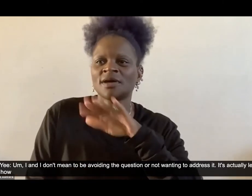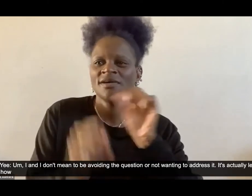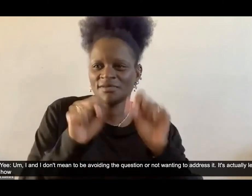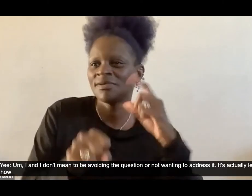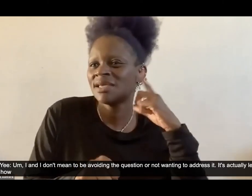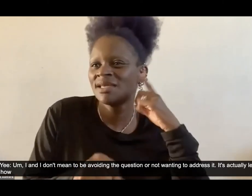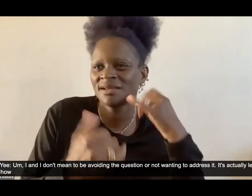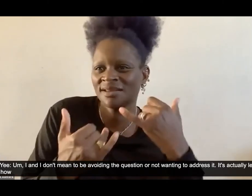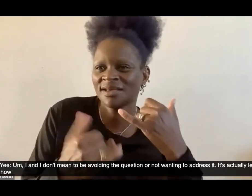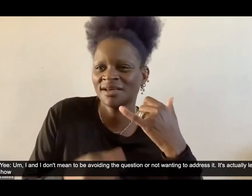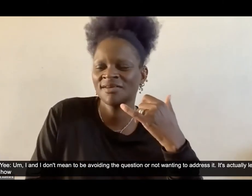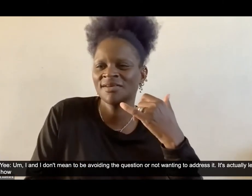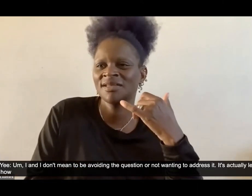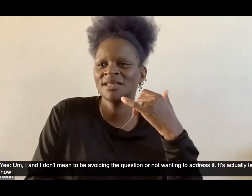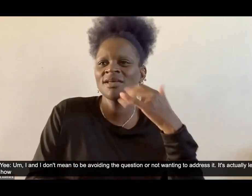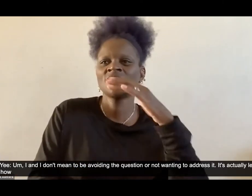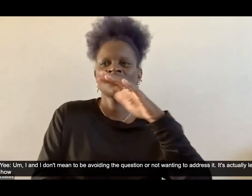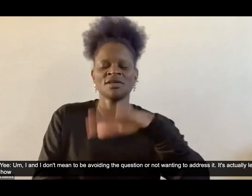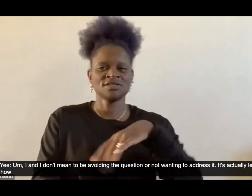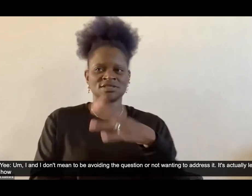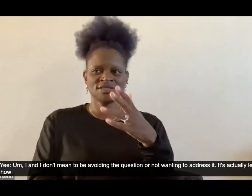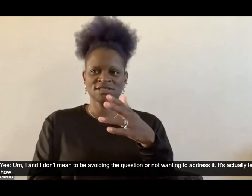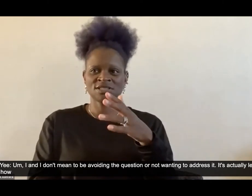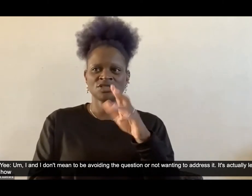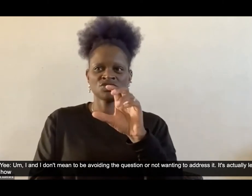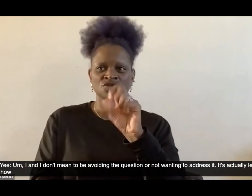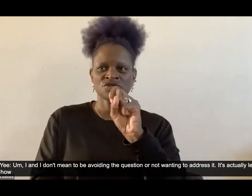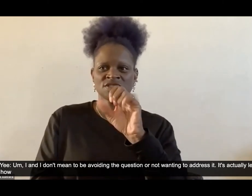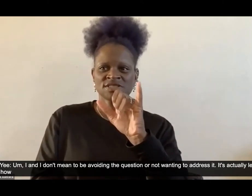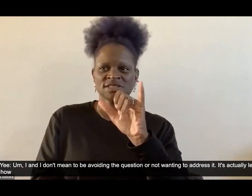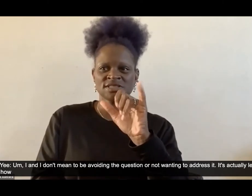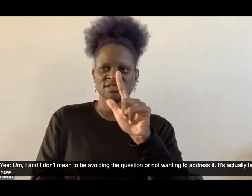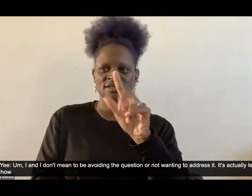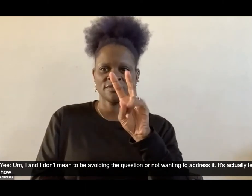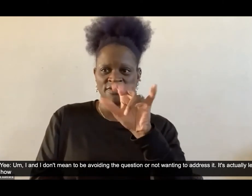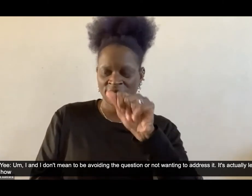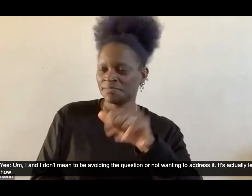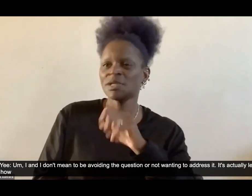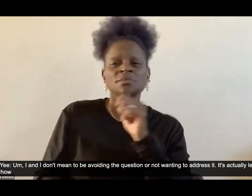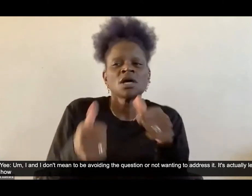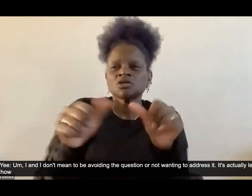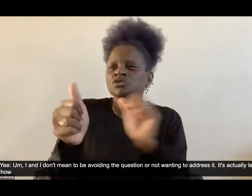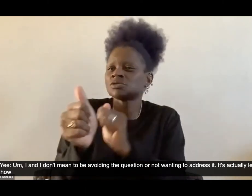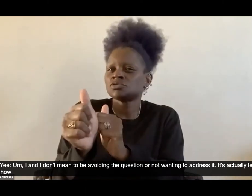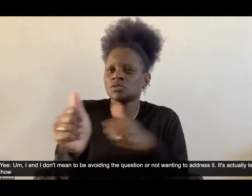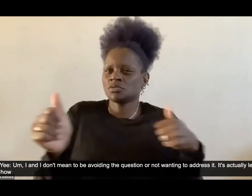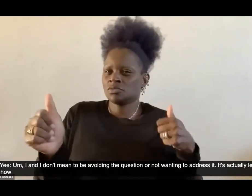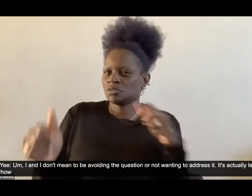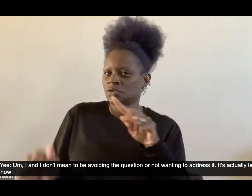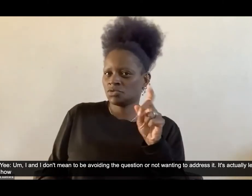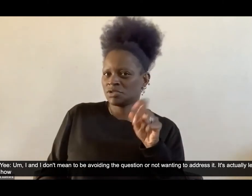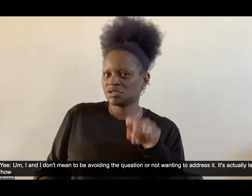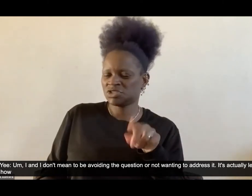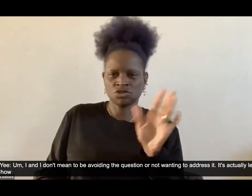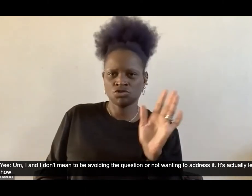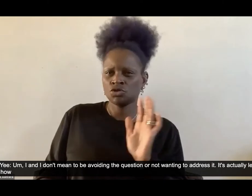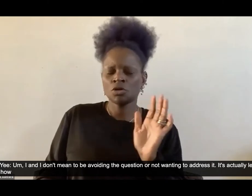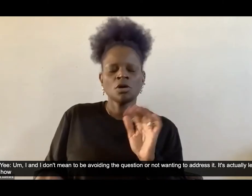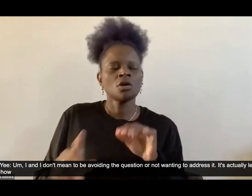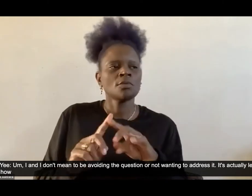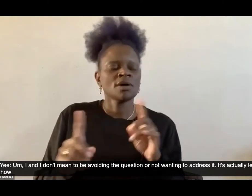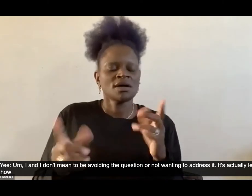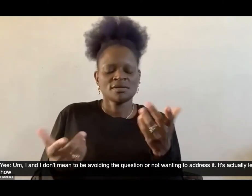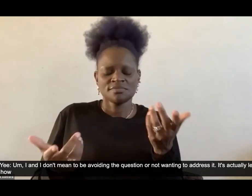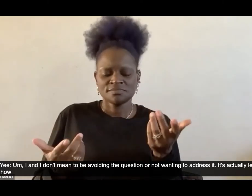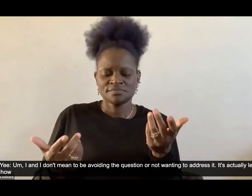i and i i don't mean to be avoiding the question or not wanting to address it it's actually led me to thinking about how